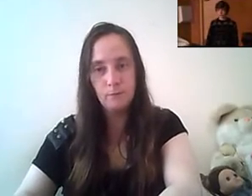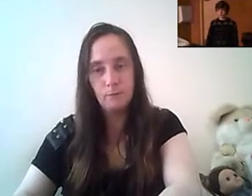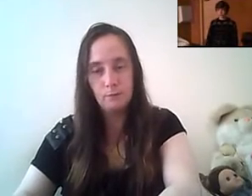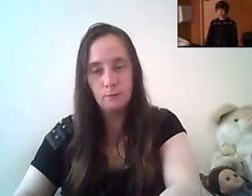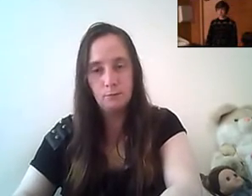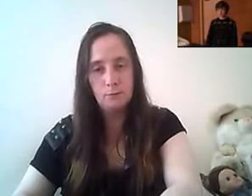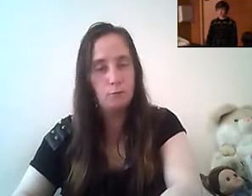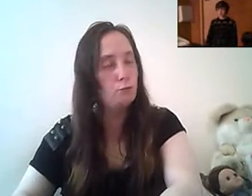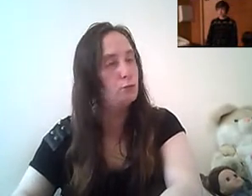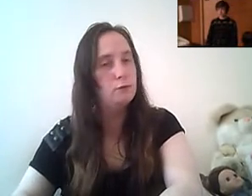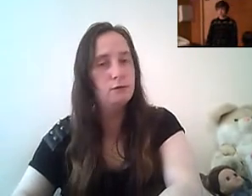oh oh